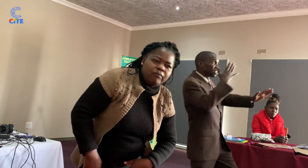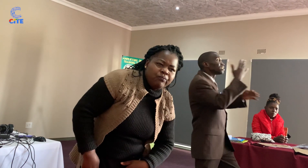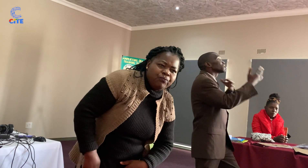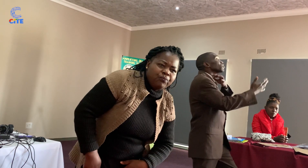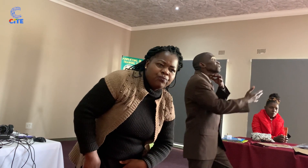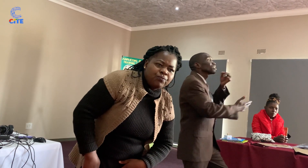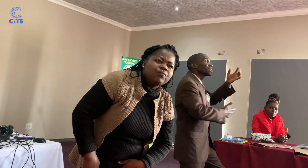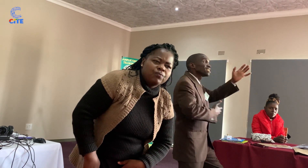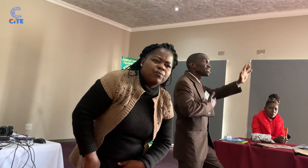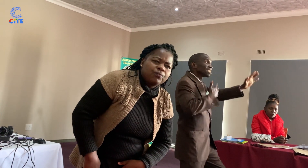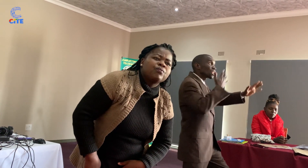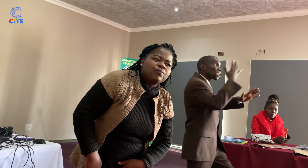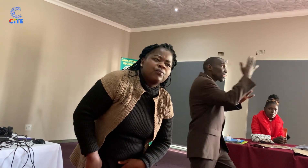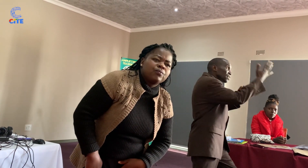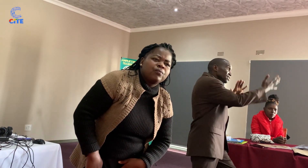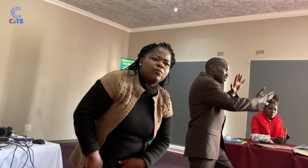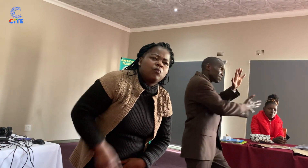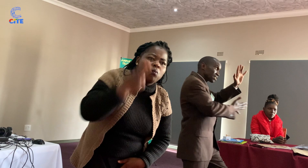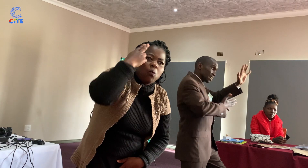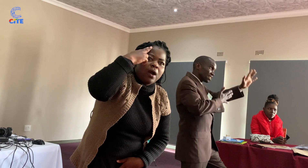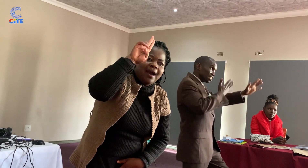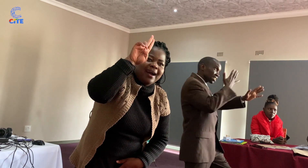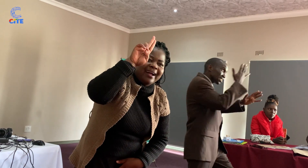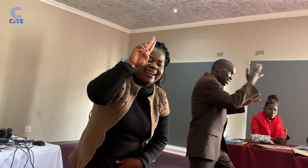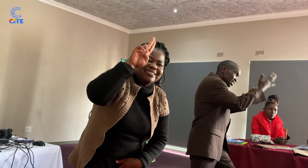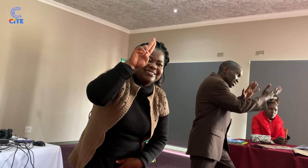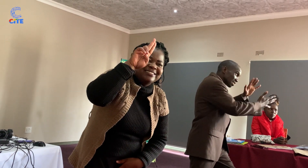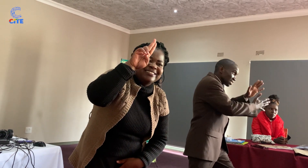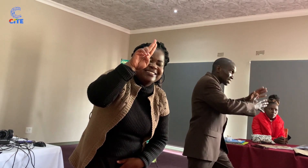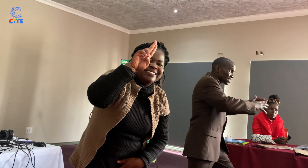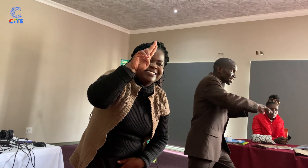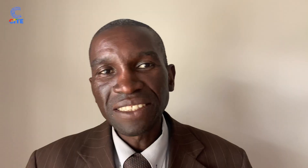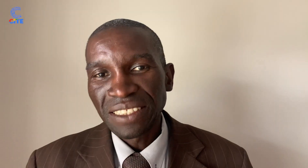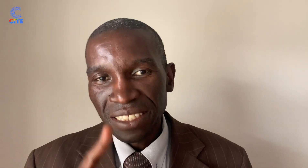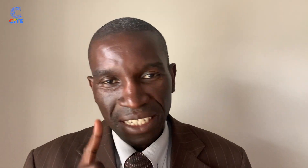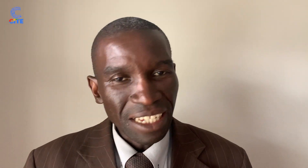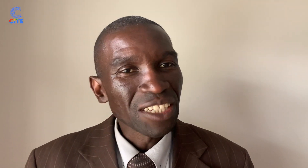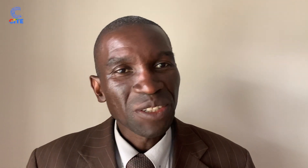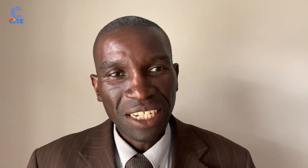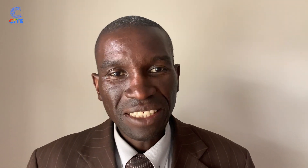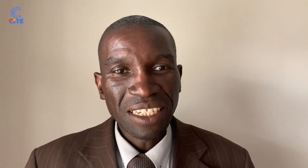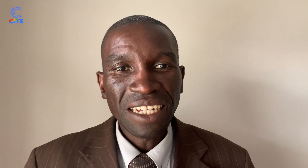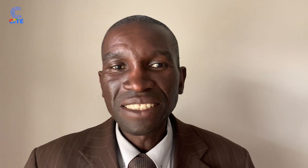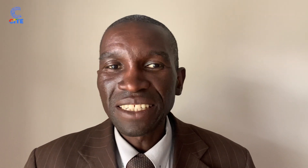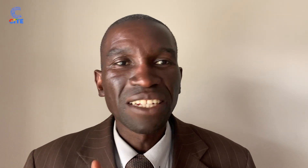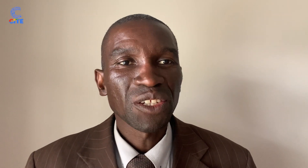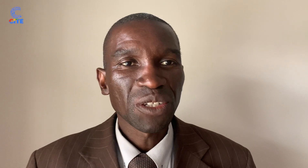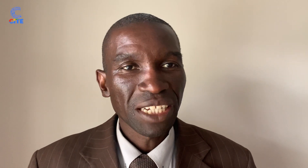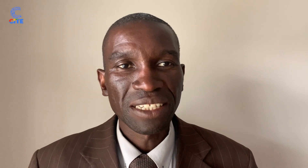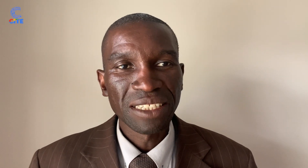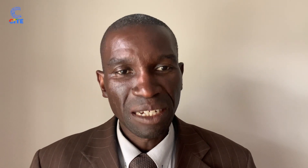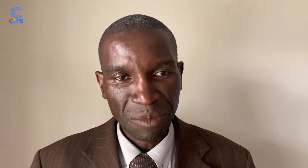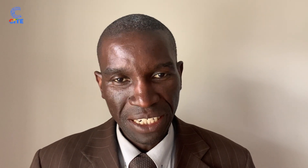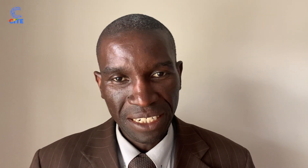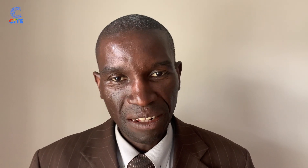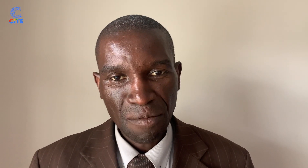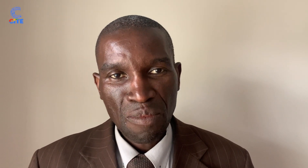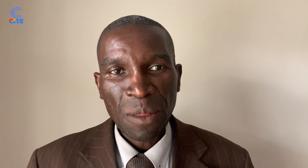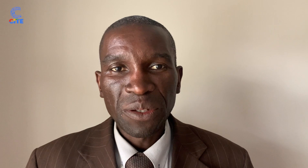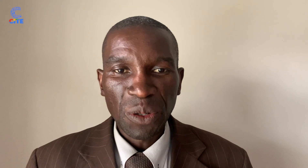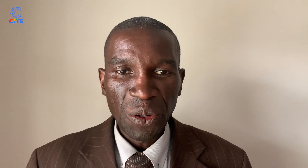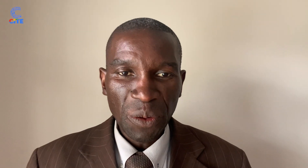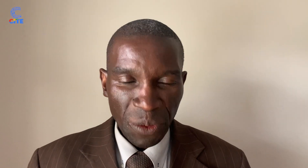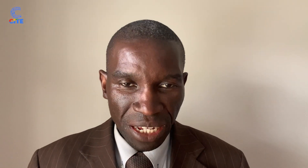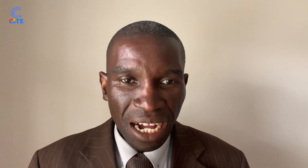will cover all the aspects of interpreting medical, legal, educational, and social interpreting.